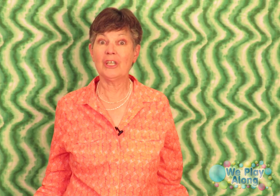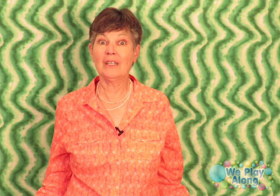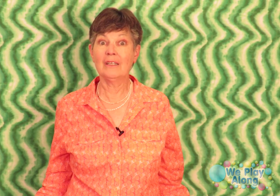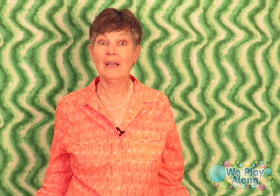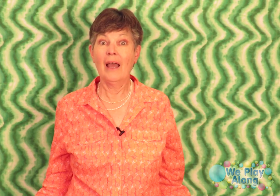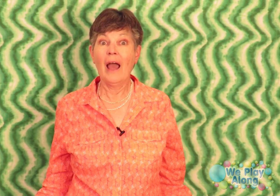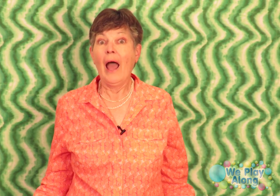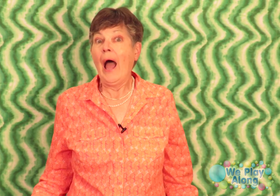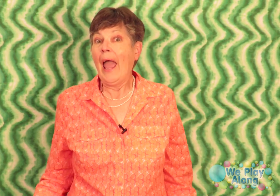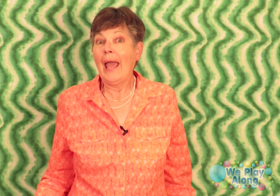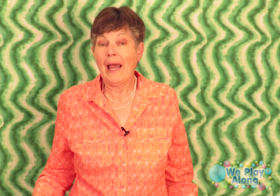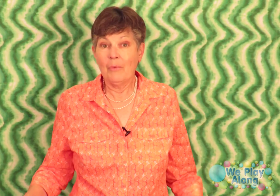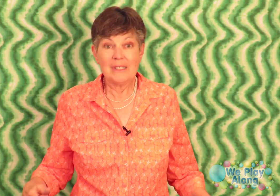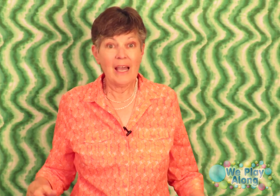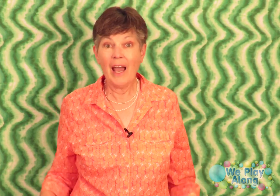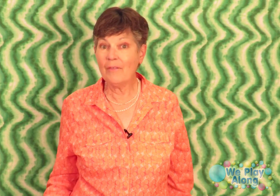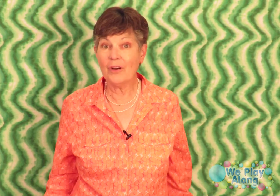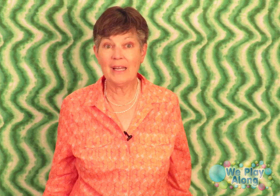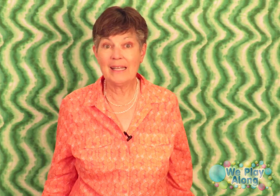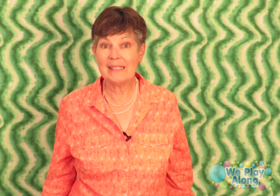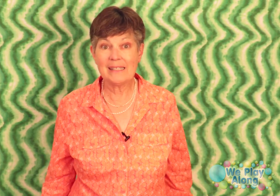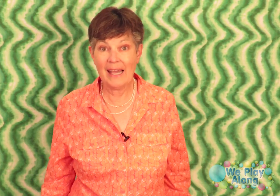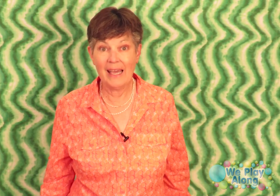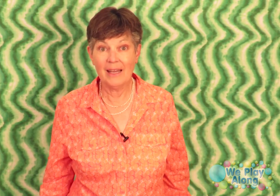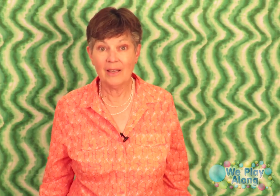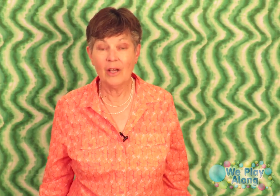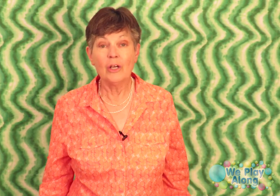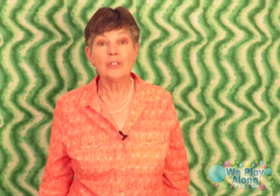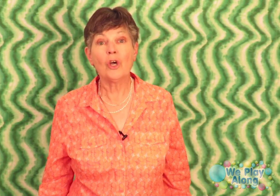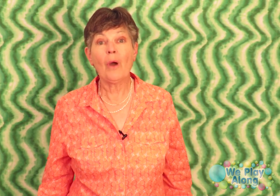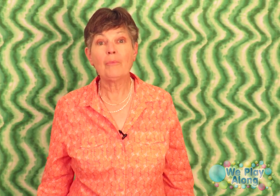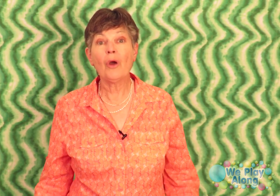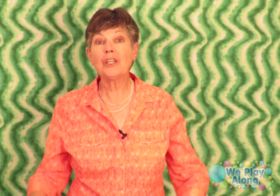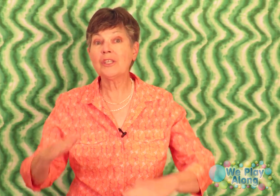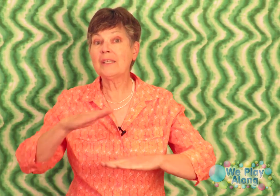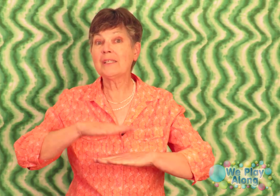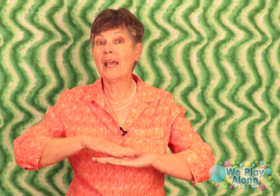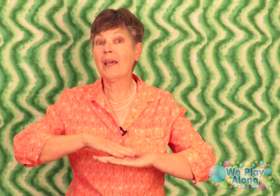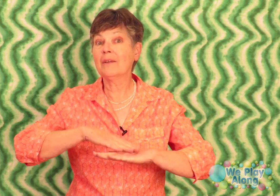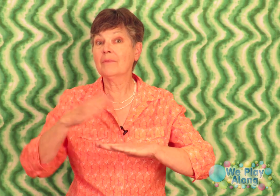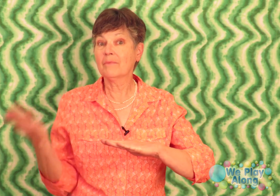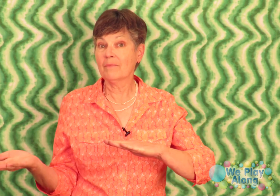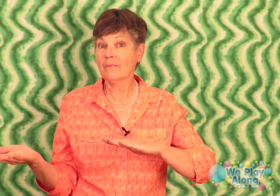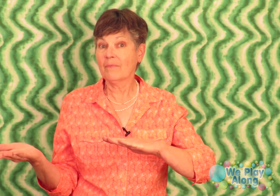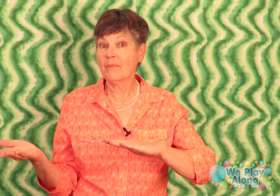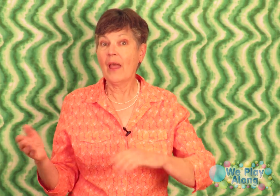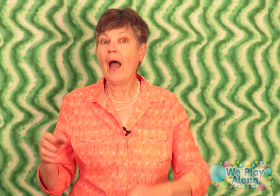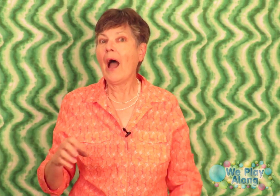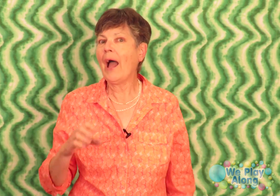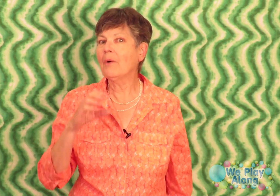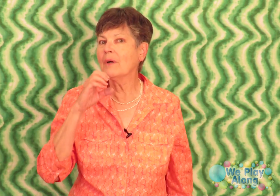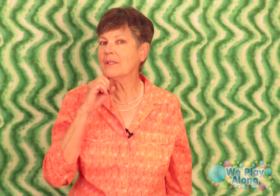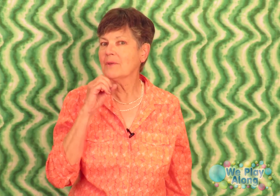and I was covered in sand so I brushed the sand I was